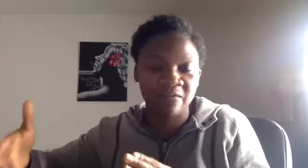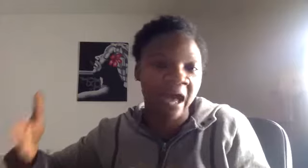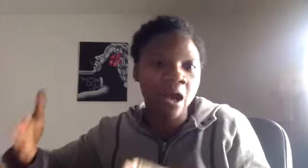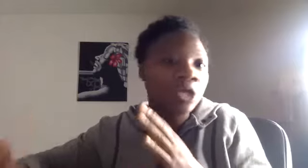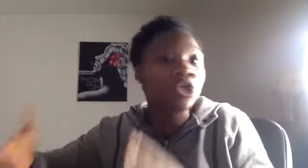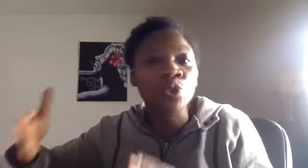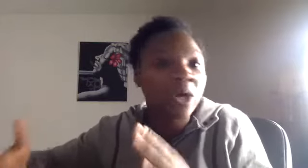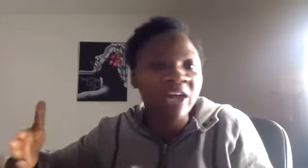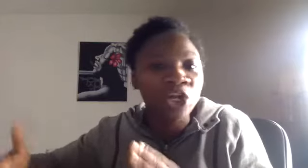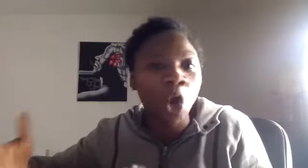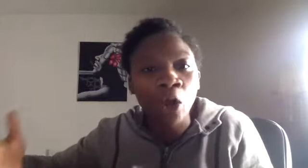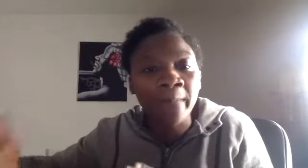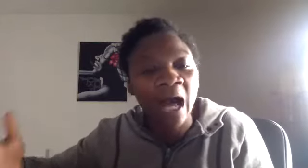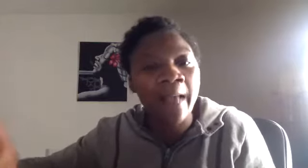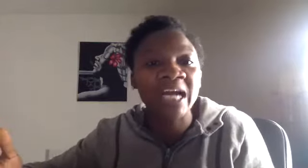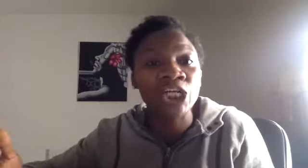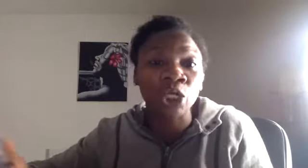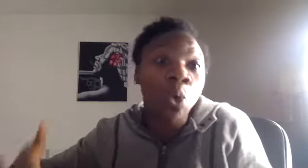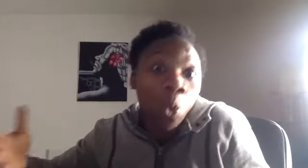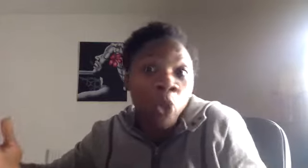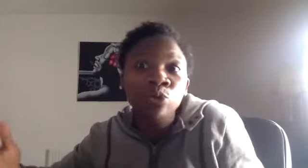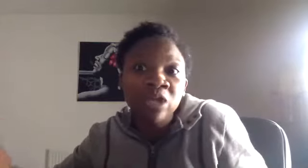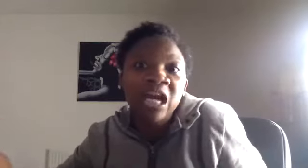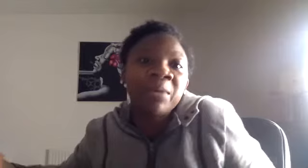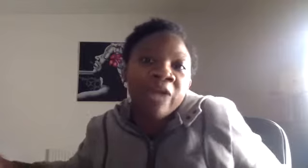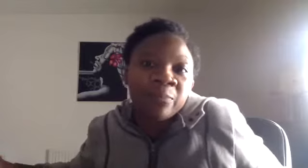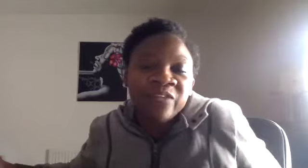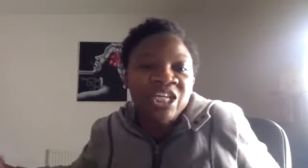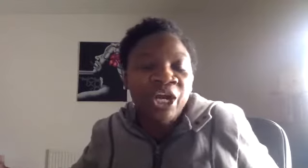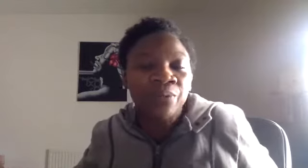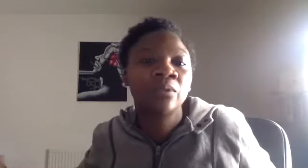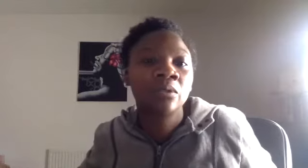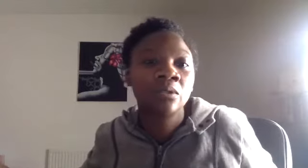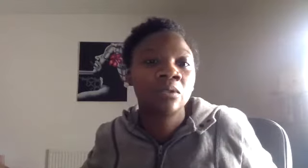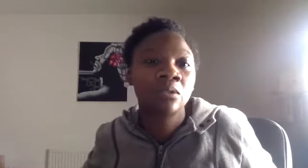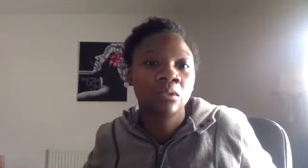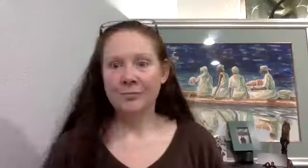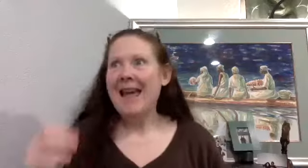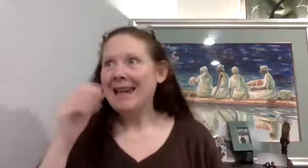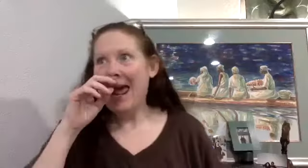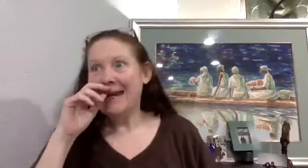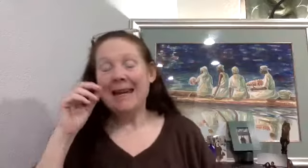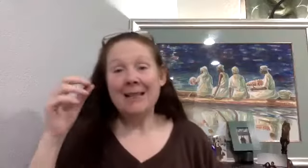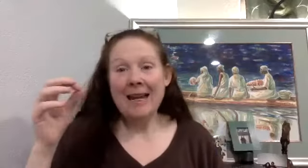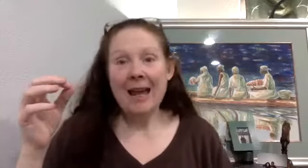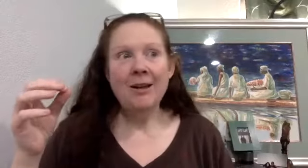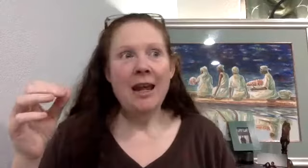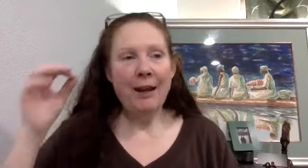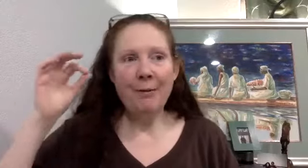that, you are then a non-compliant patient or you become a crap physio. And, and, and, and it's, again, even